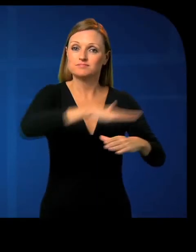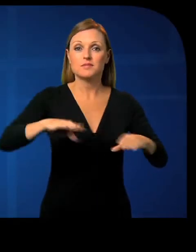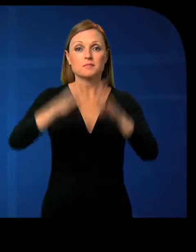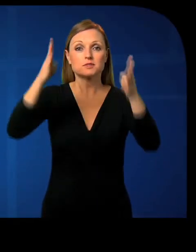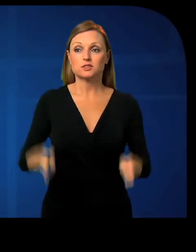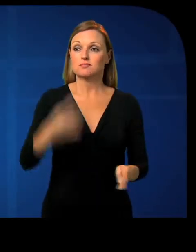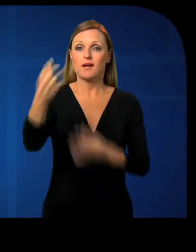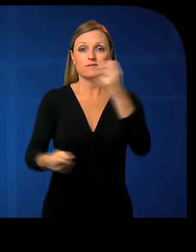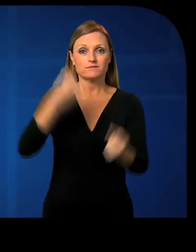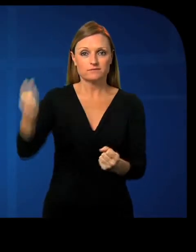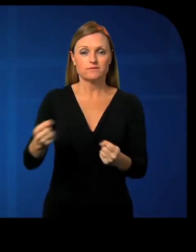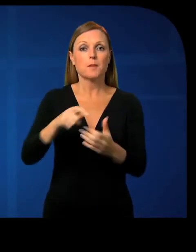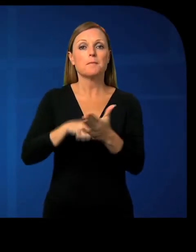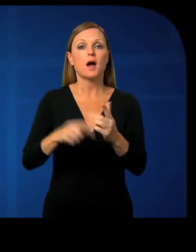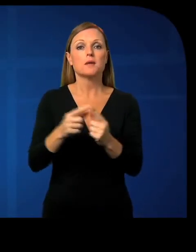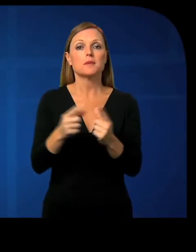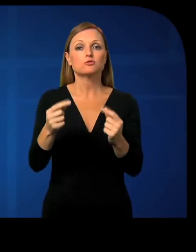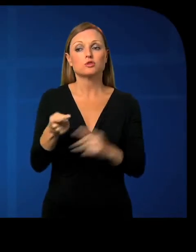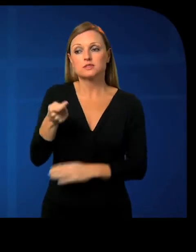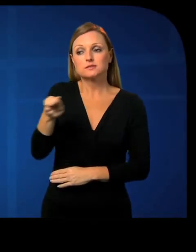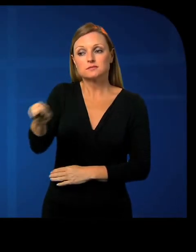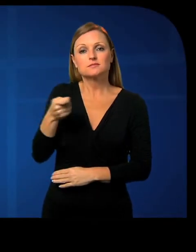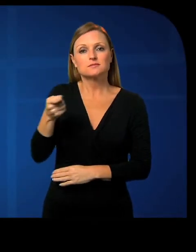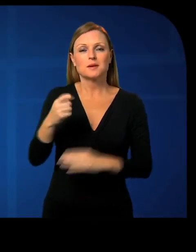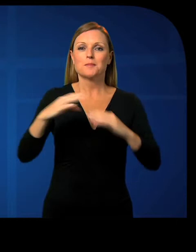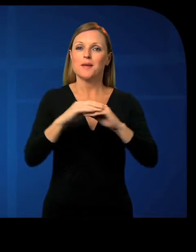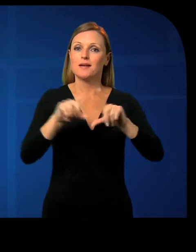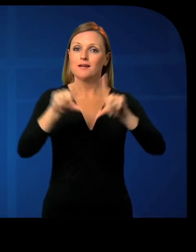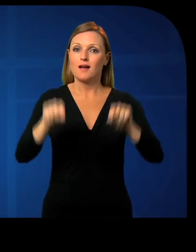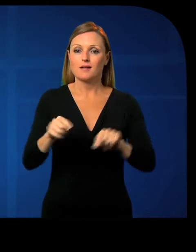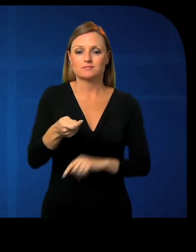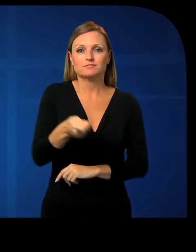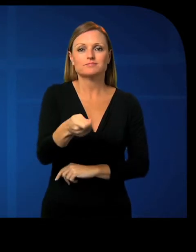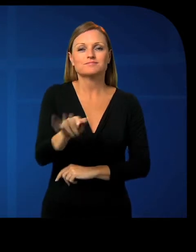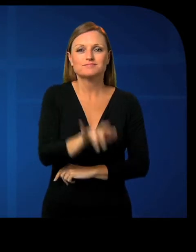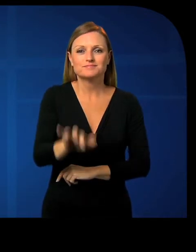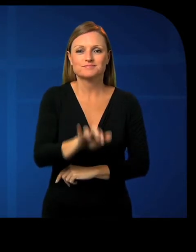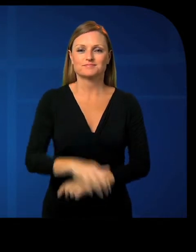buying a metro ticket with FTPOS using a machine at Adelaide railway station